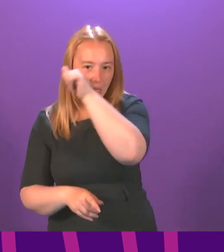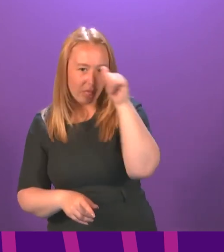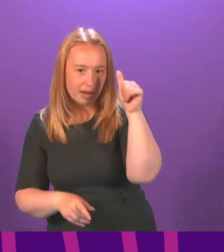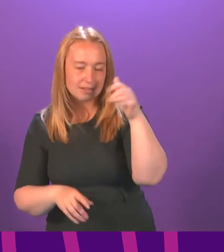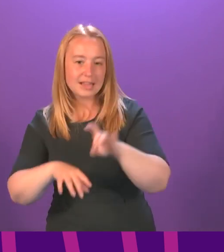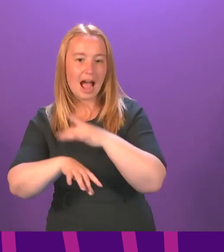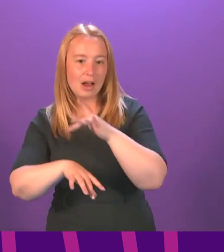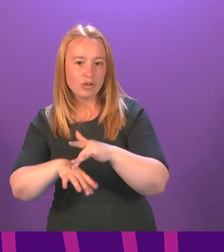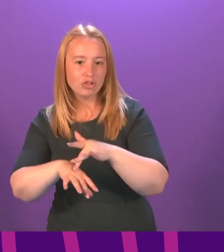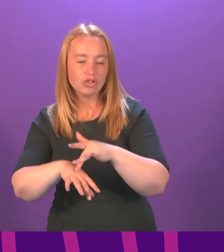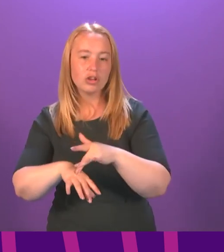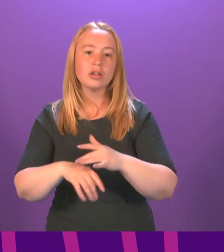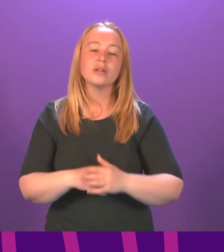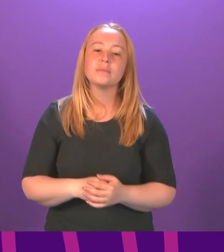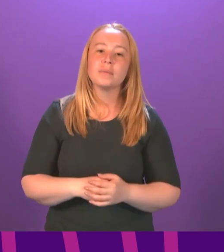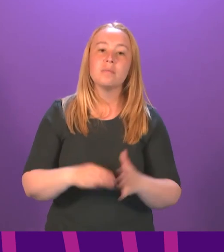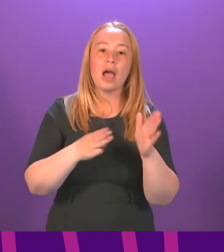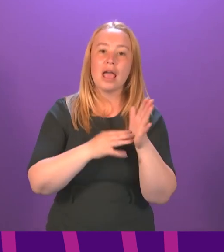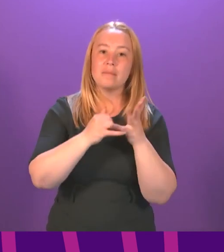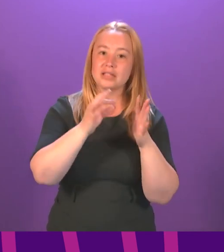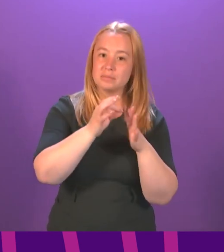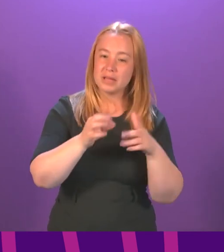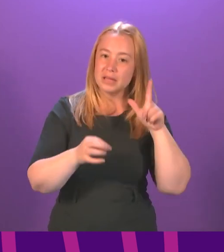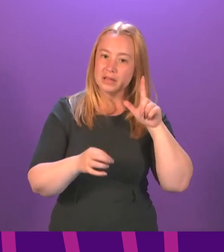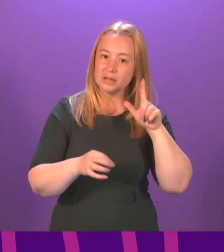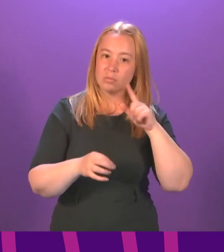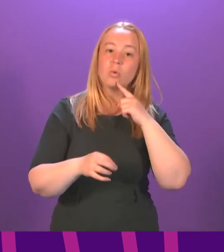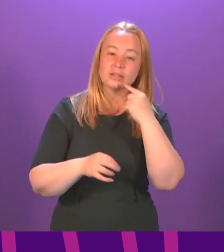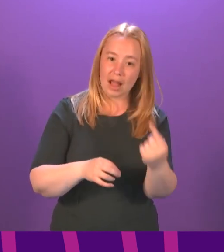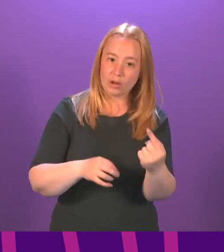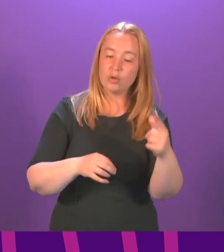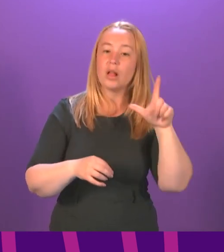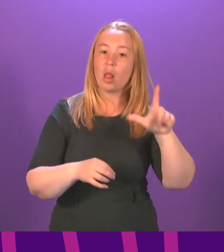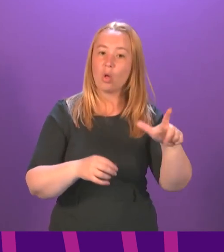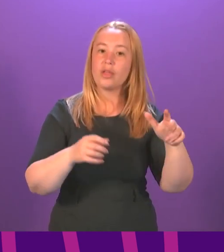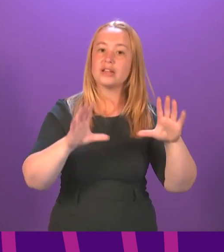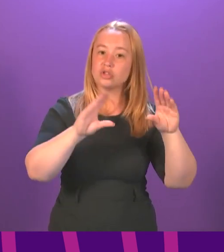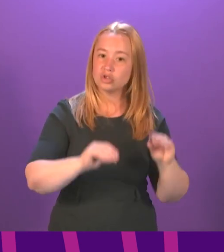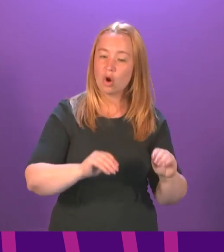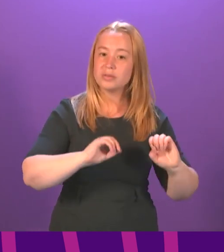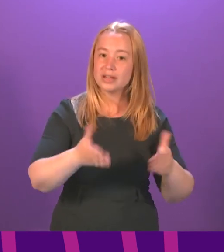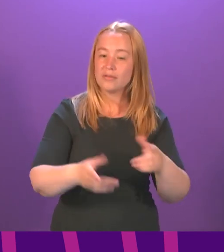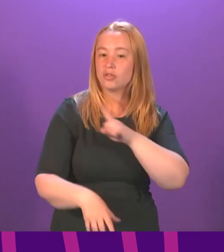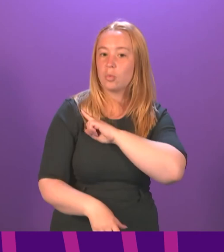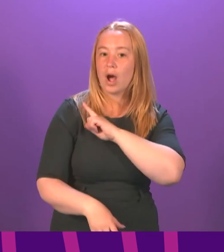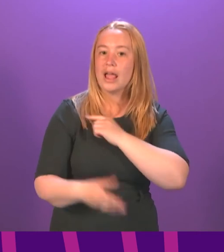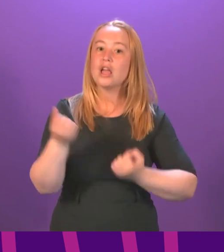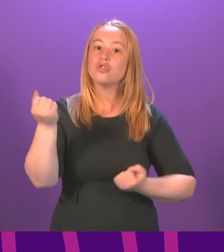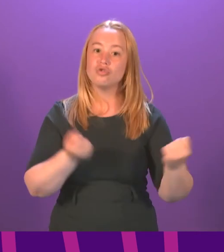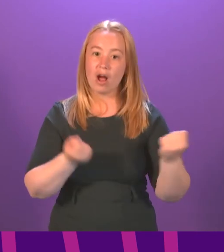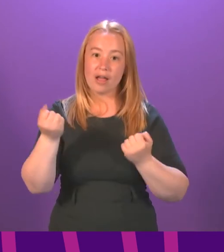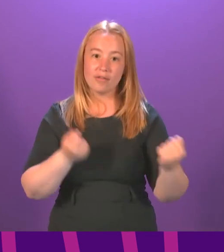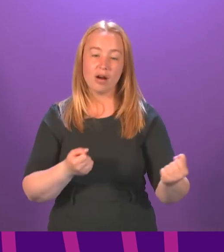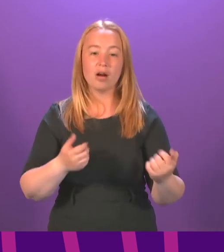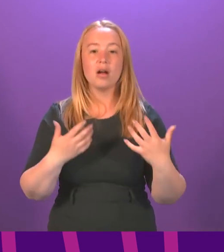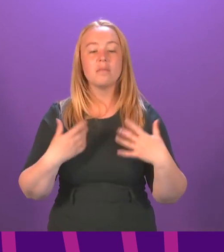Any Edinburgh MSP will tell you that Lothian suspended its services on the 17 after its drivers had suffered many nights